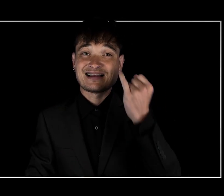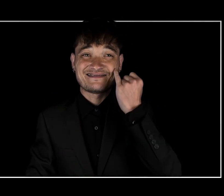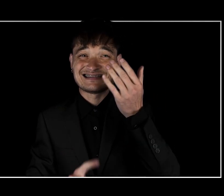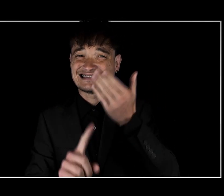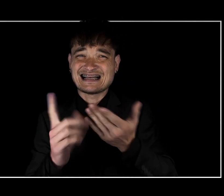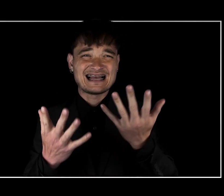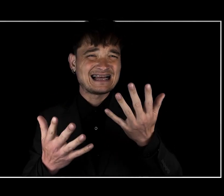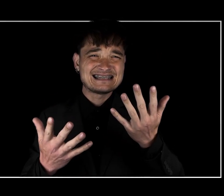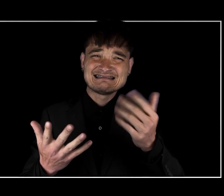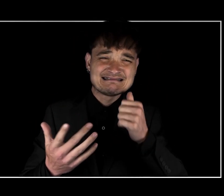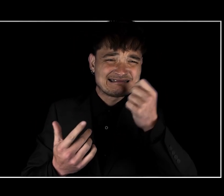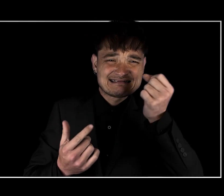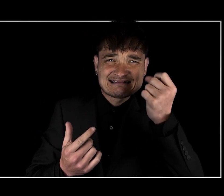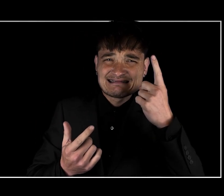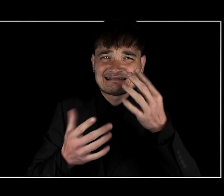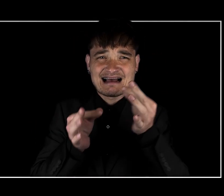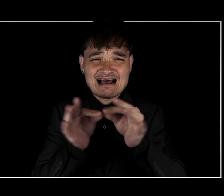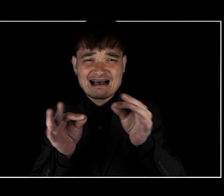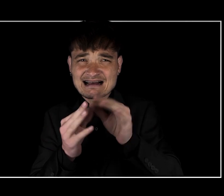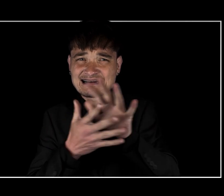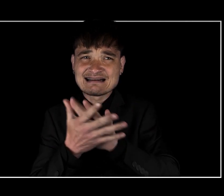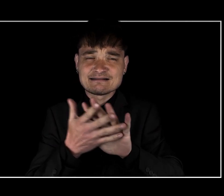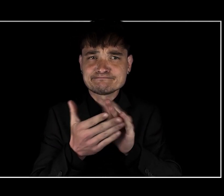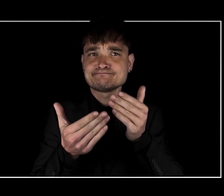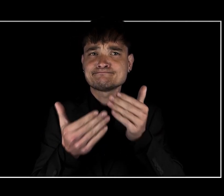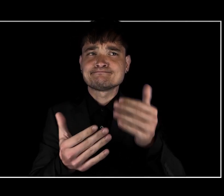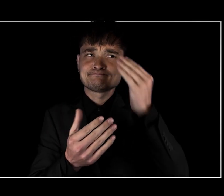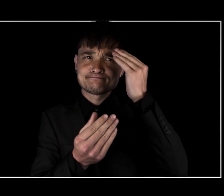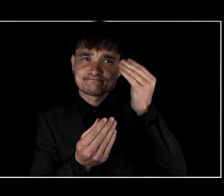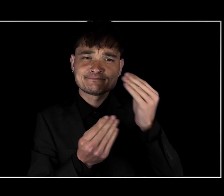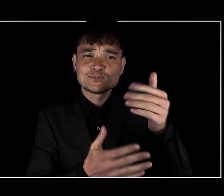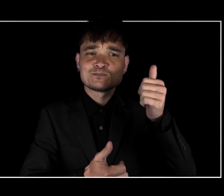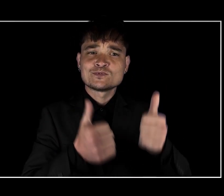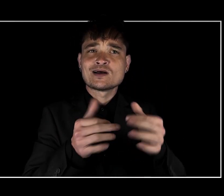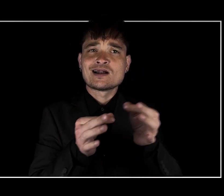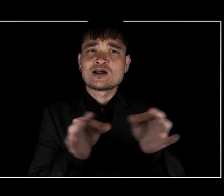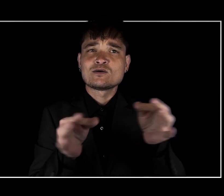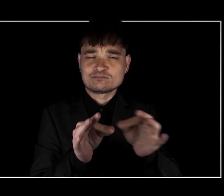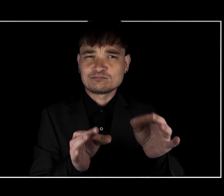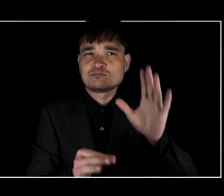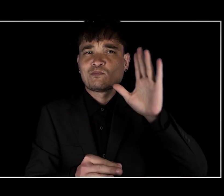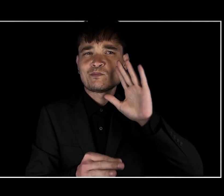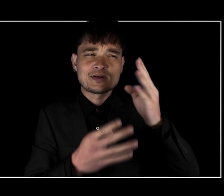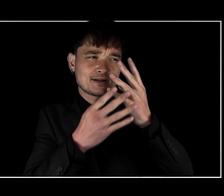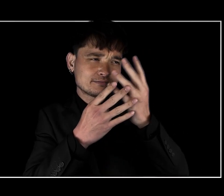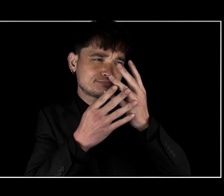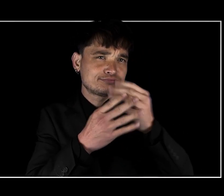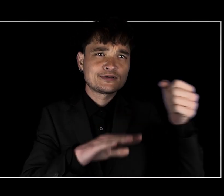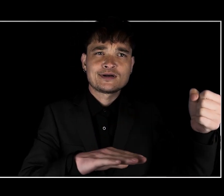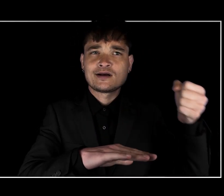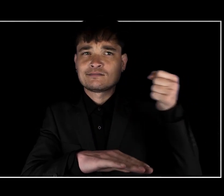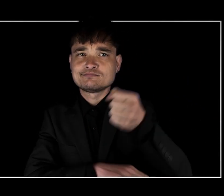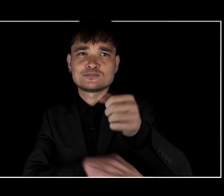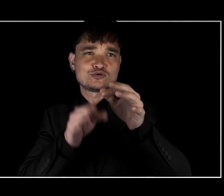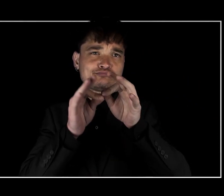what is being said, please say which language you speak so we can find the right interpreter for you.